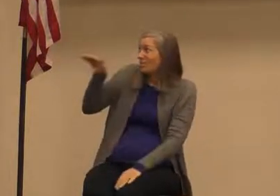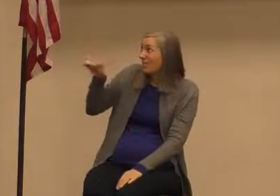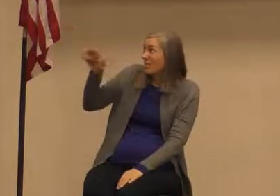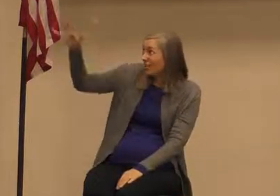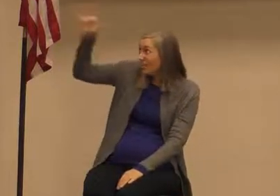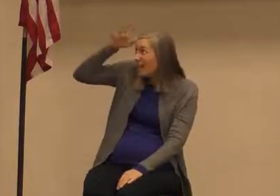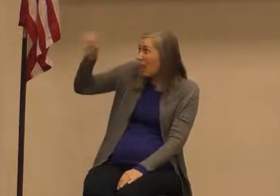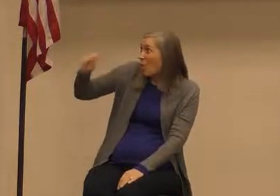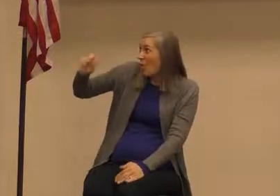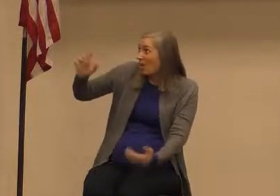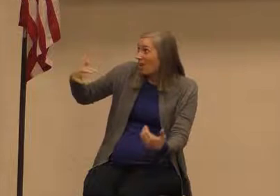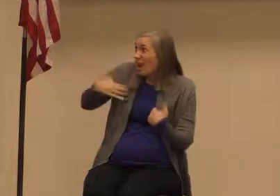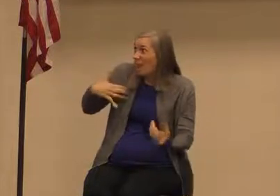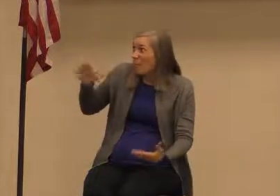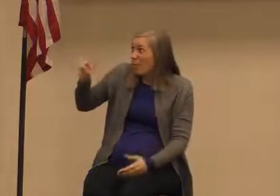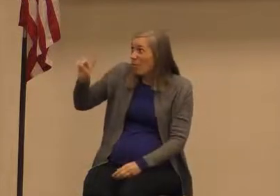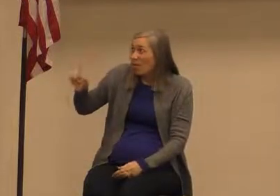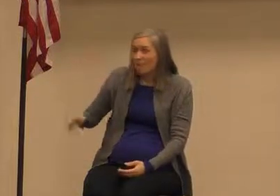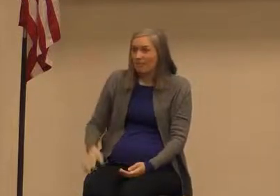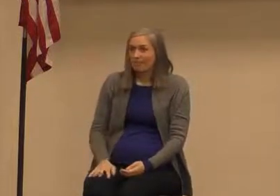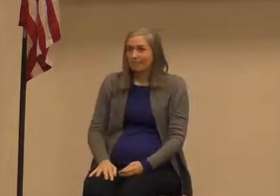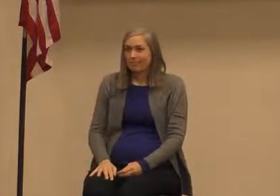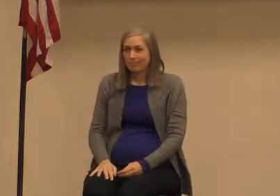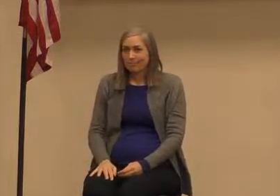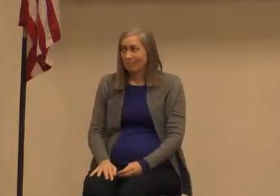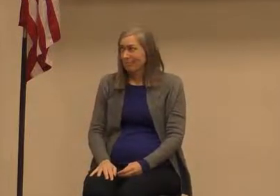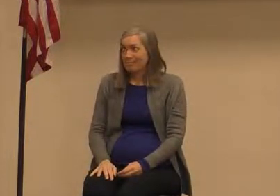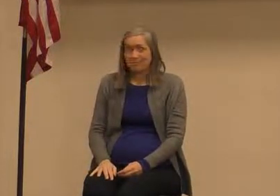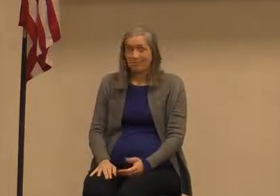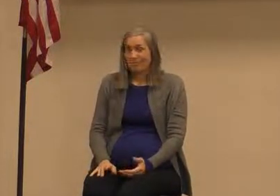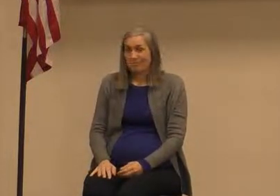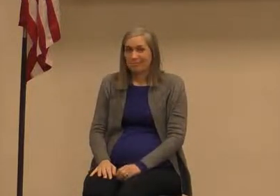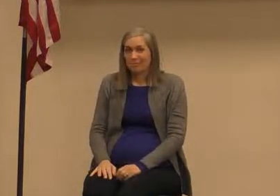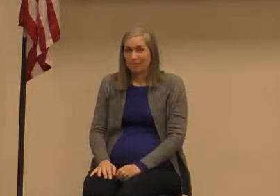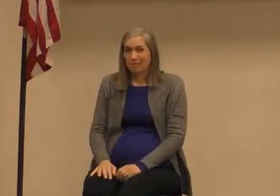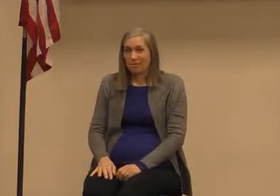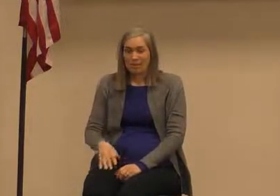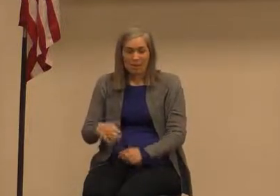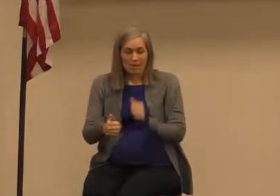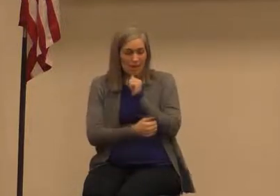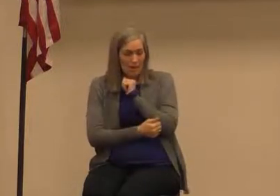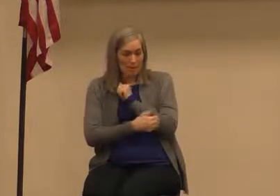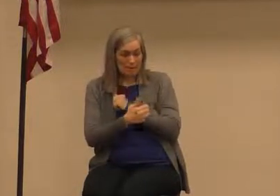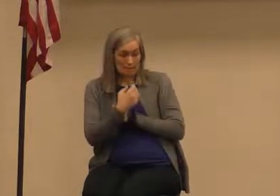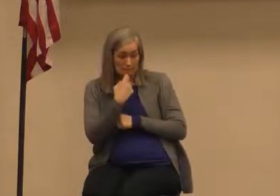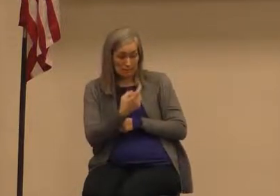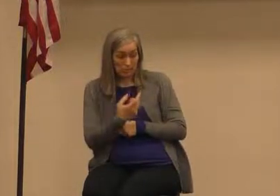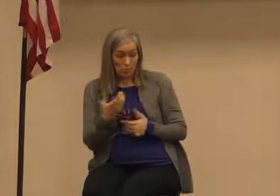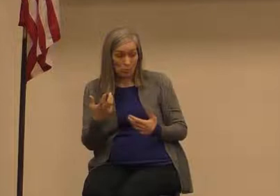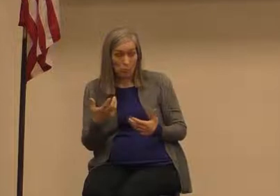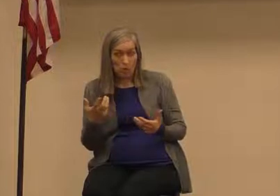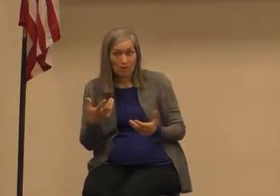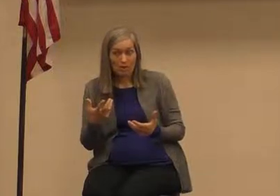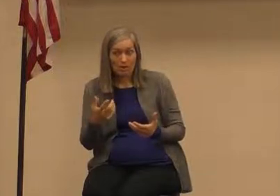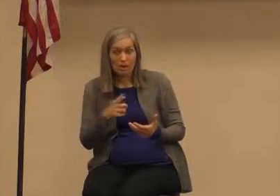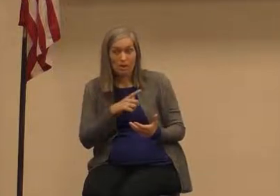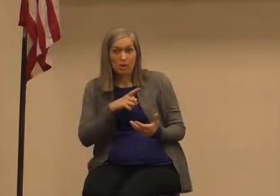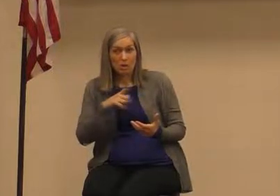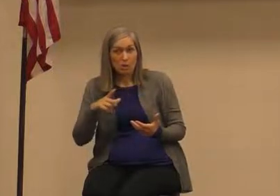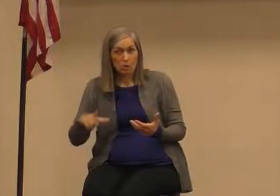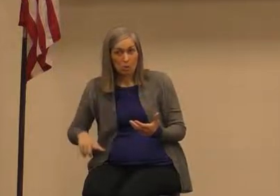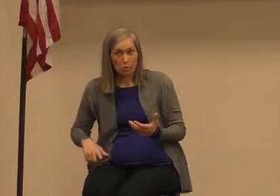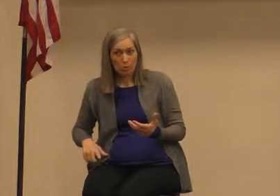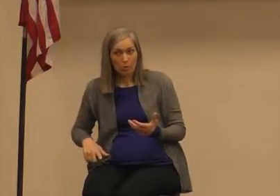and you know what Abraham tells him what does he tell him the Lord Yahweh will